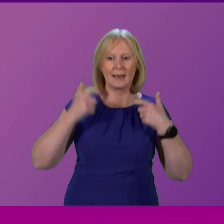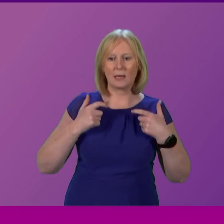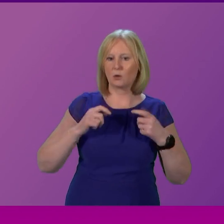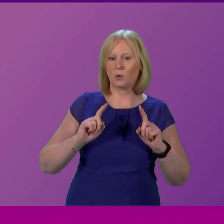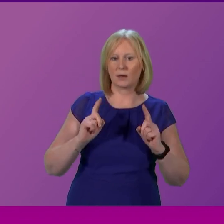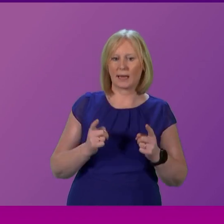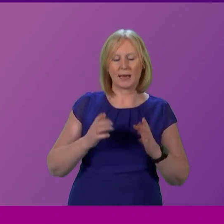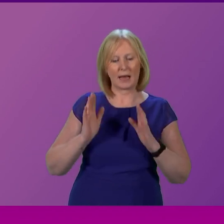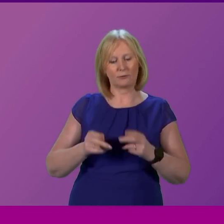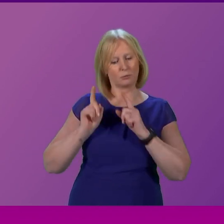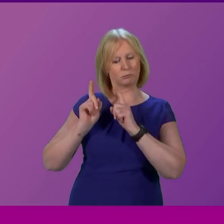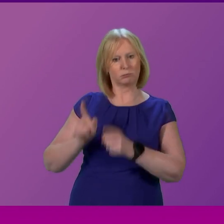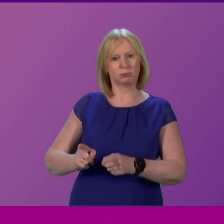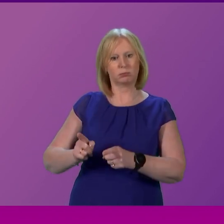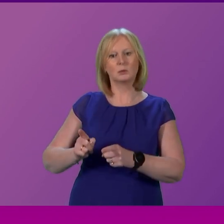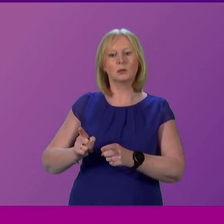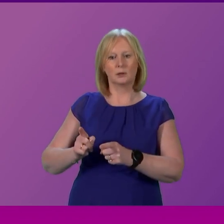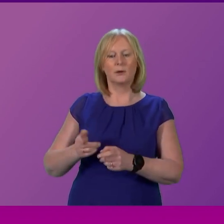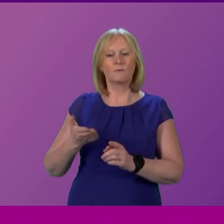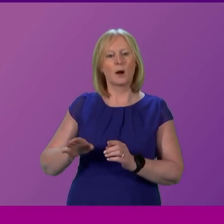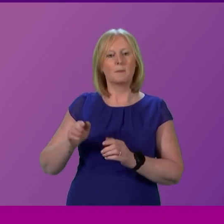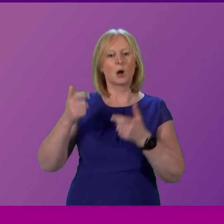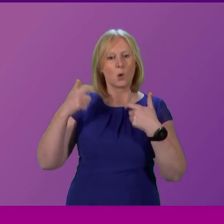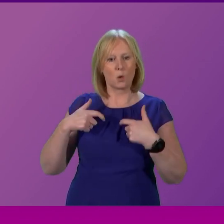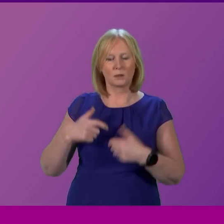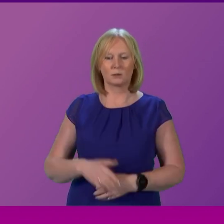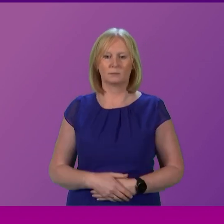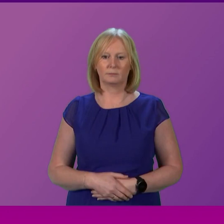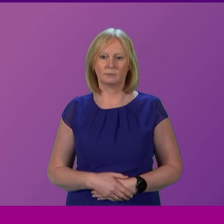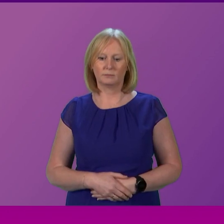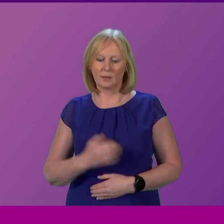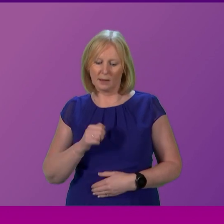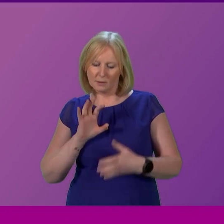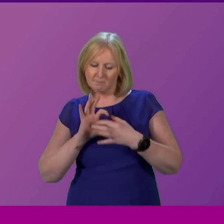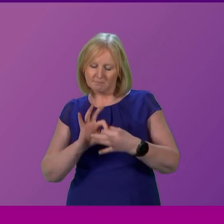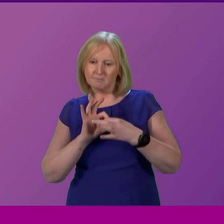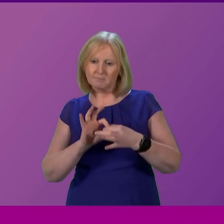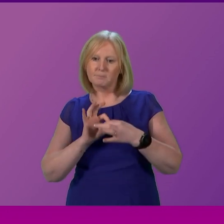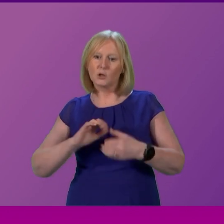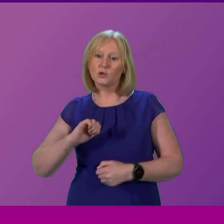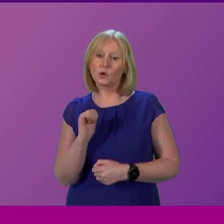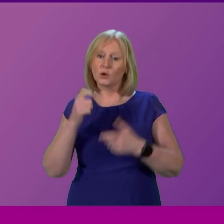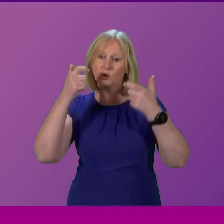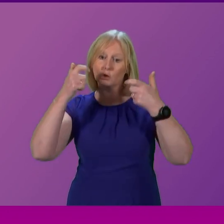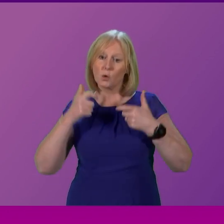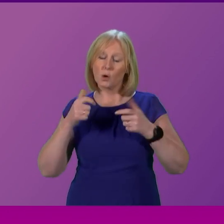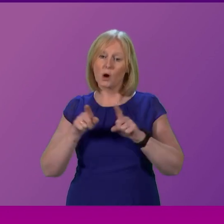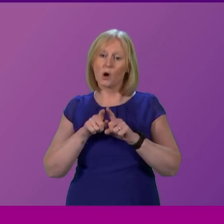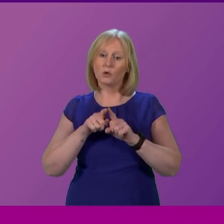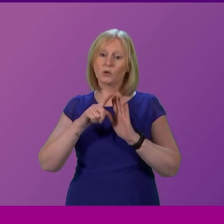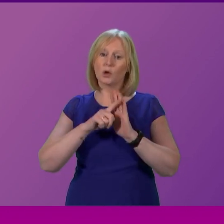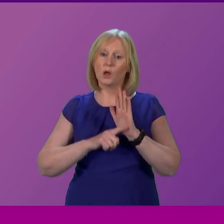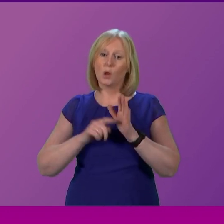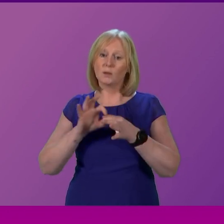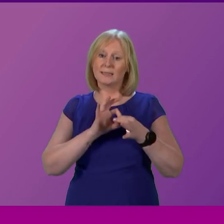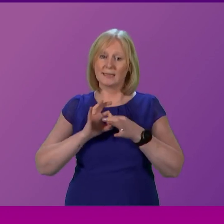court-appointed guardian being in place. Officials have been working with the Scottish Courts and Tribunal Service and the Law Society of Scotland to